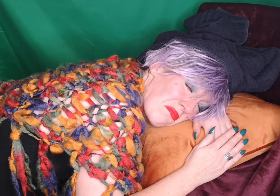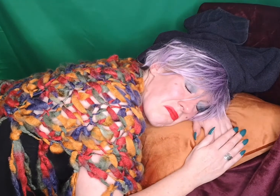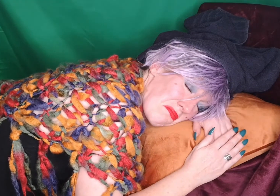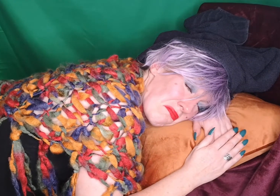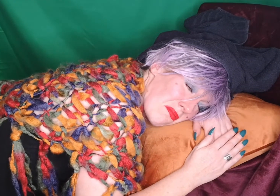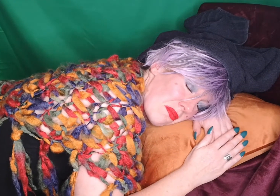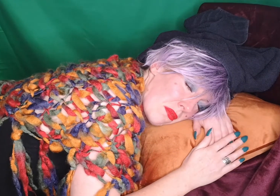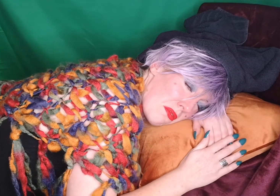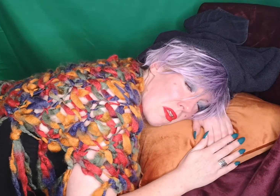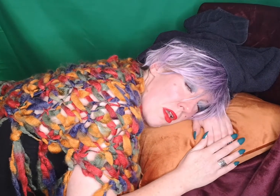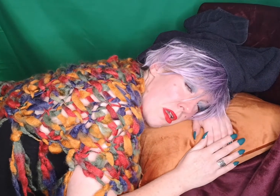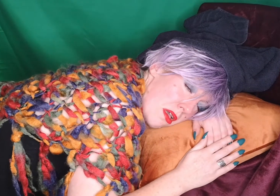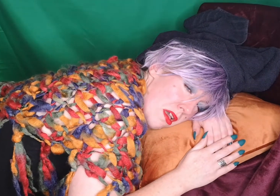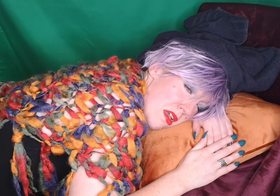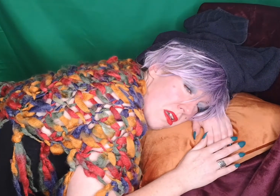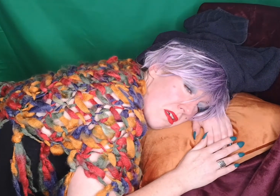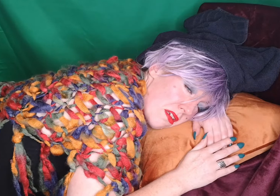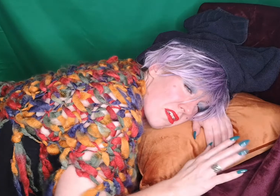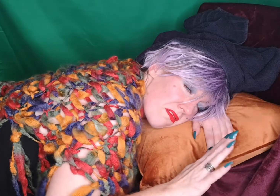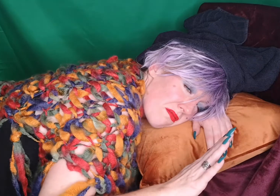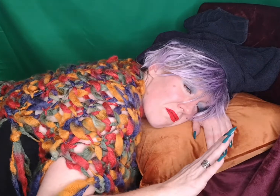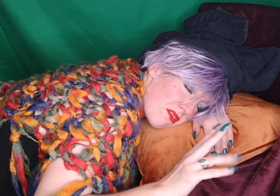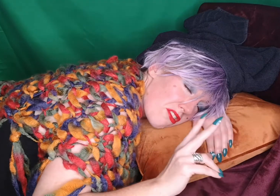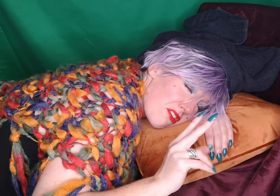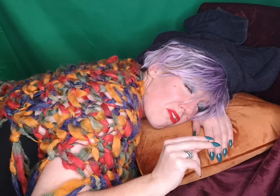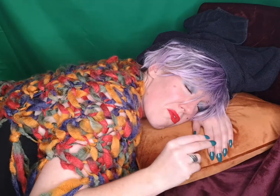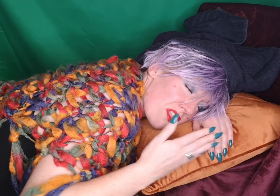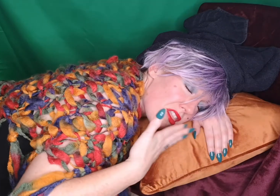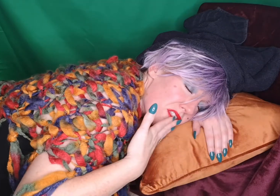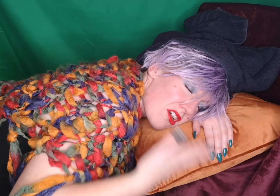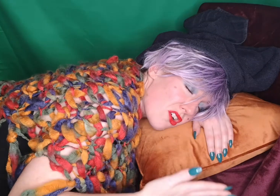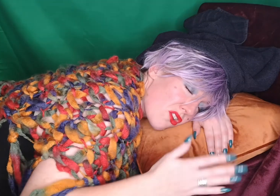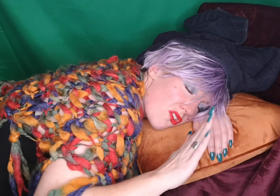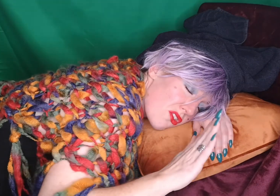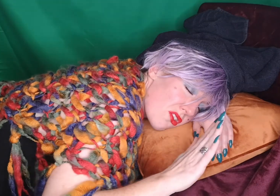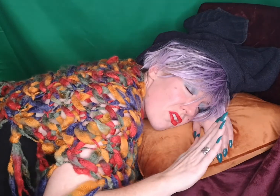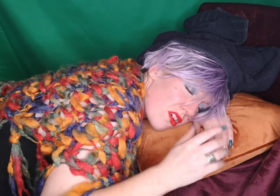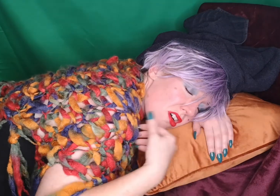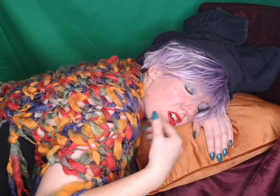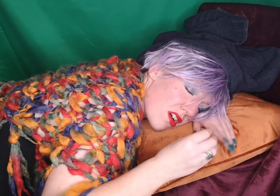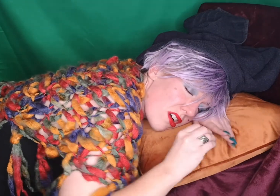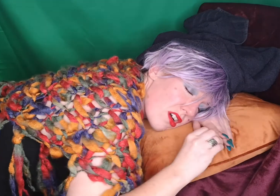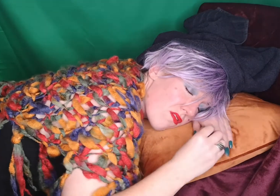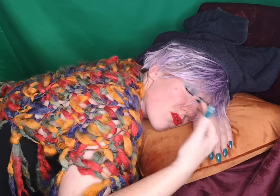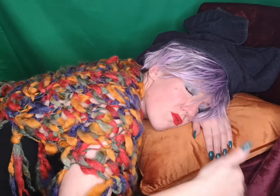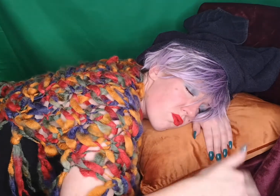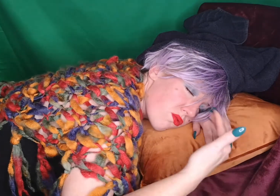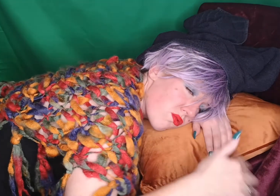Oh, the big witch opened one eye. No, thank you, said the big witch. I have a headache and I need to take a